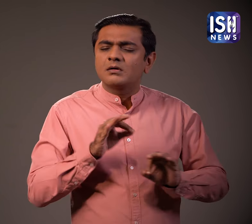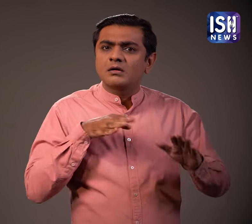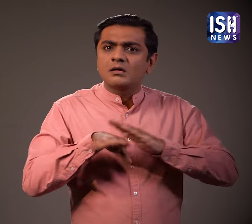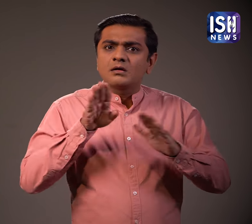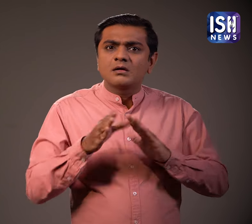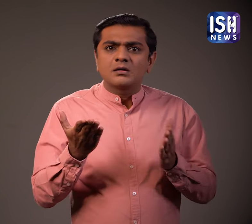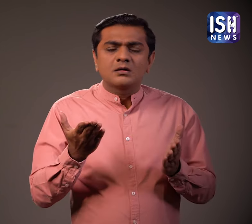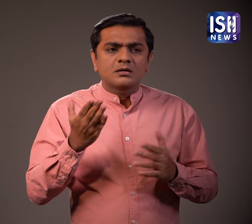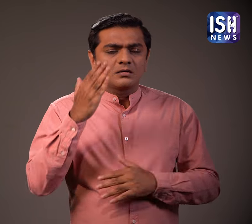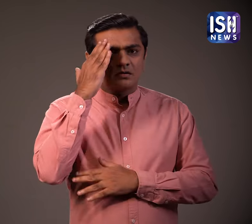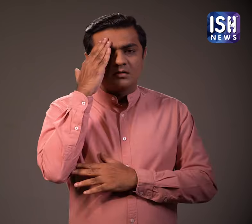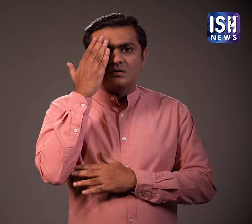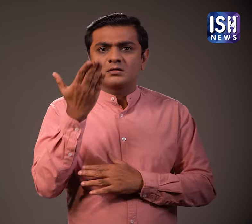people travelling without tickets were caught.